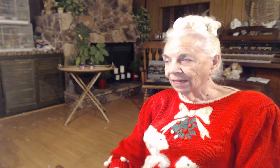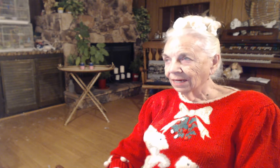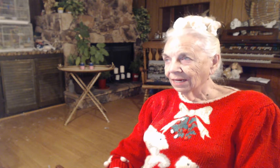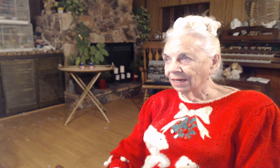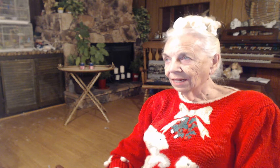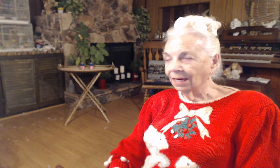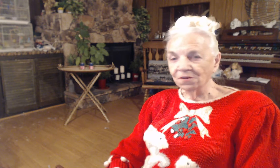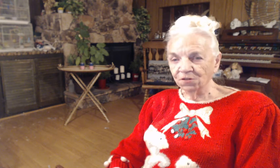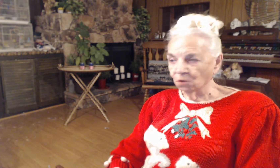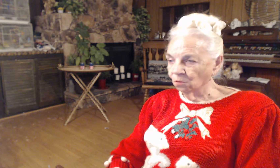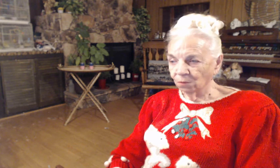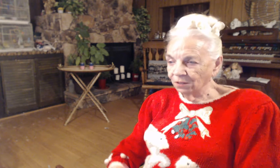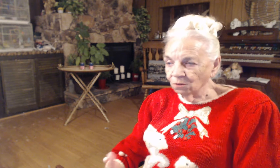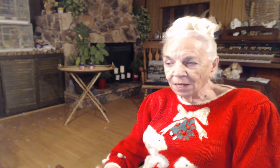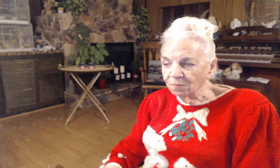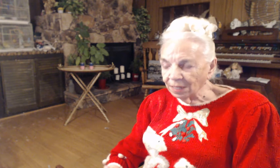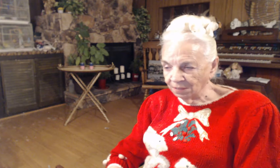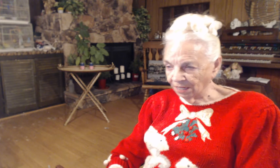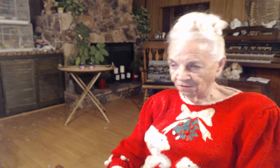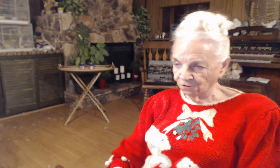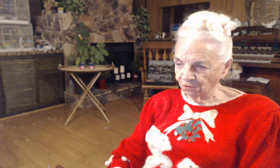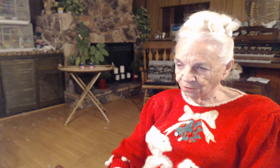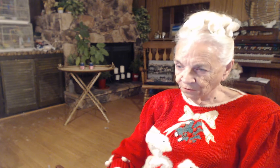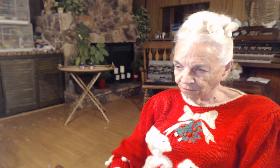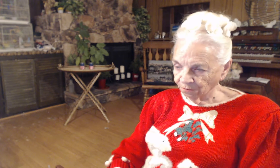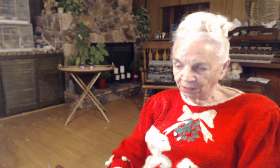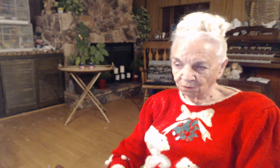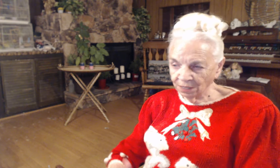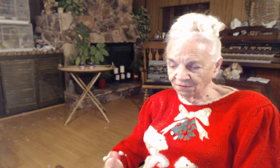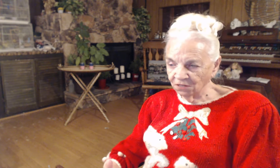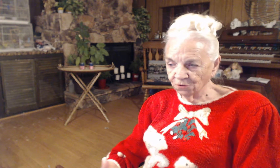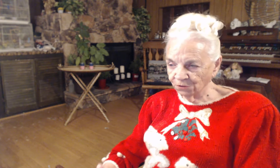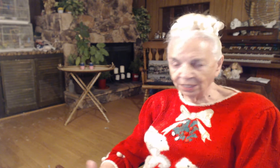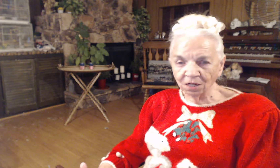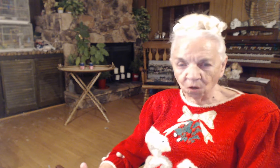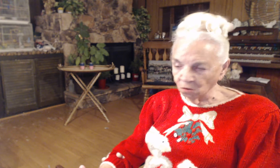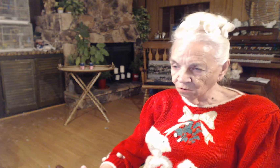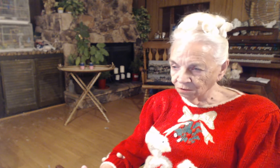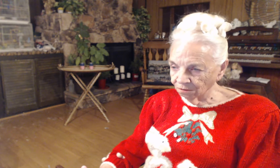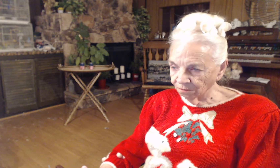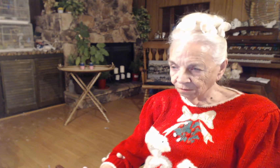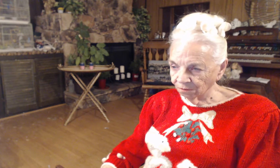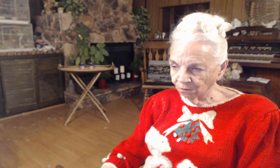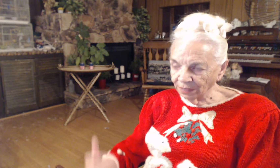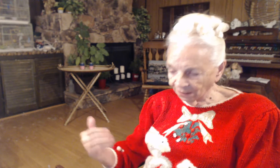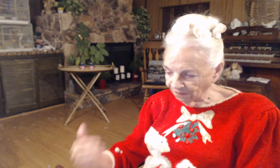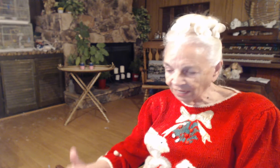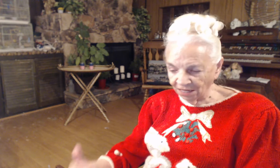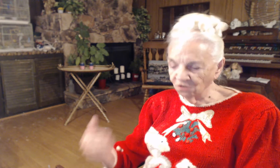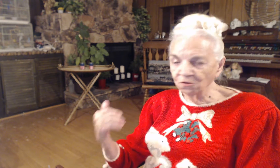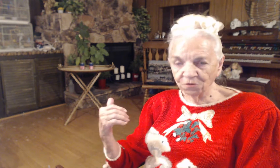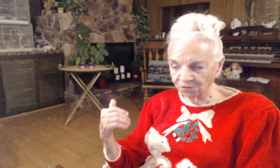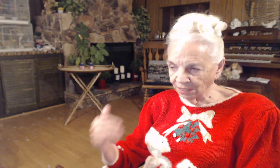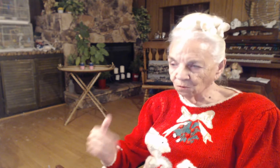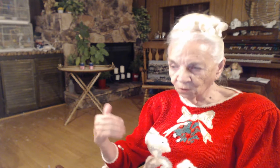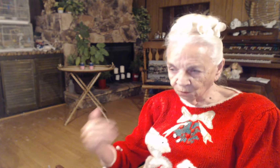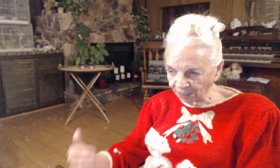And so we don't have baby angels. We don't have angels getting old. We have the angels that were created.